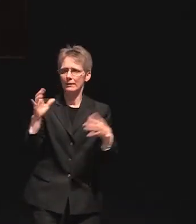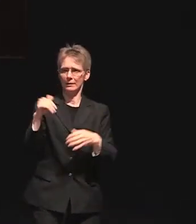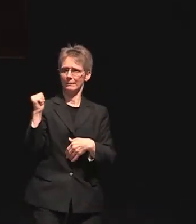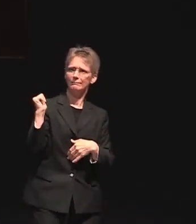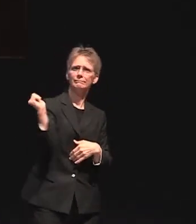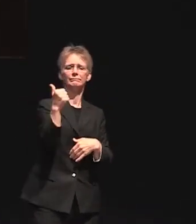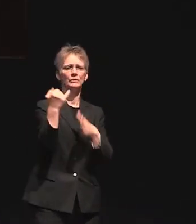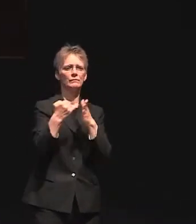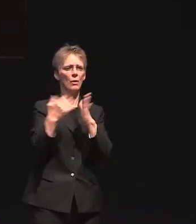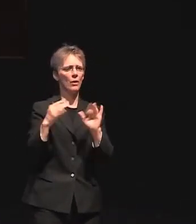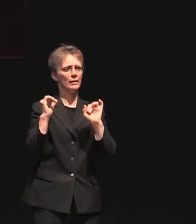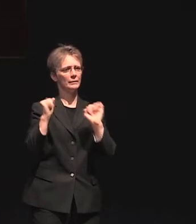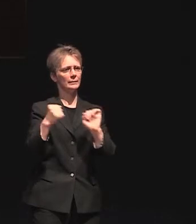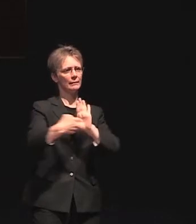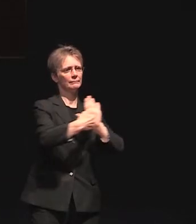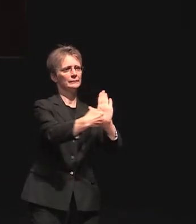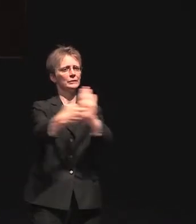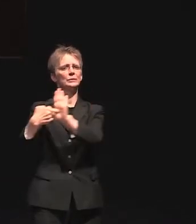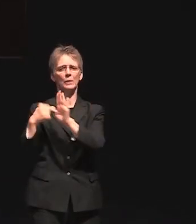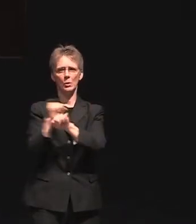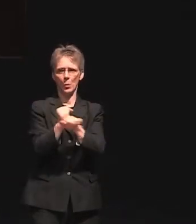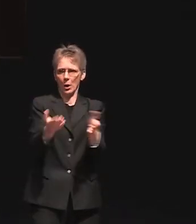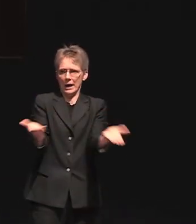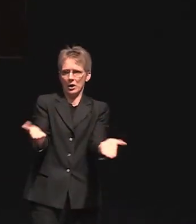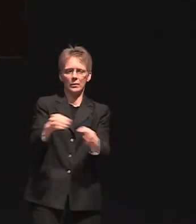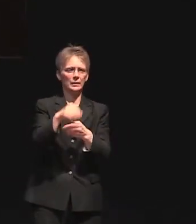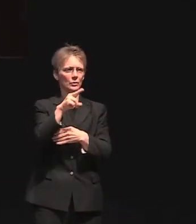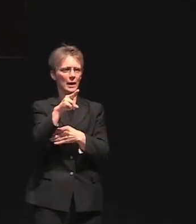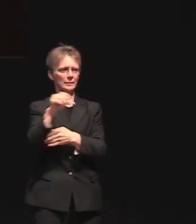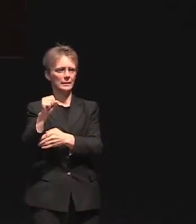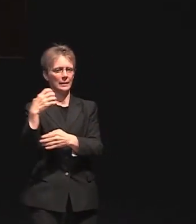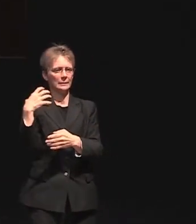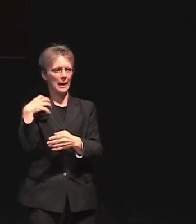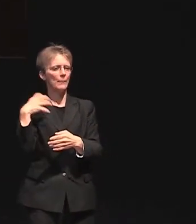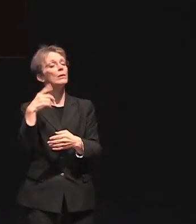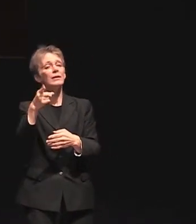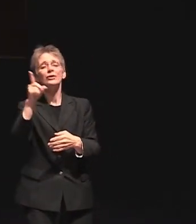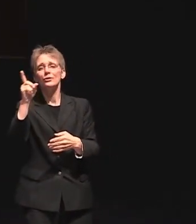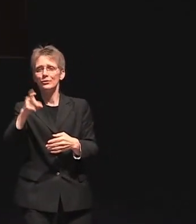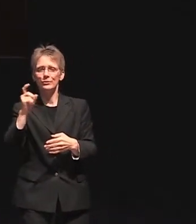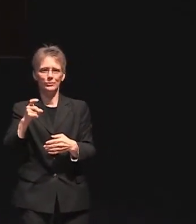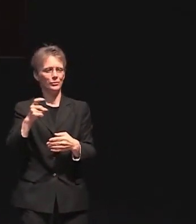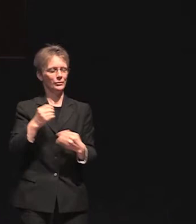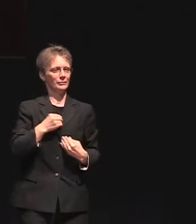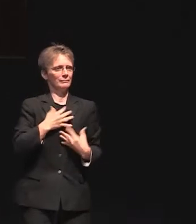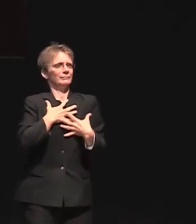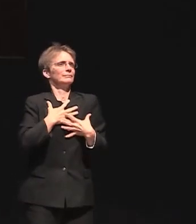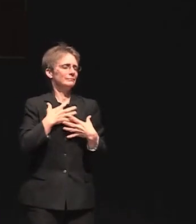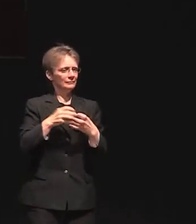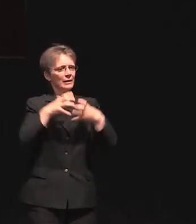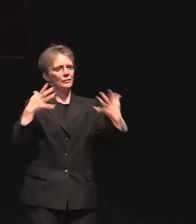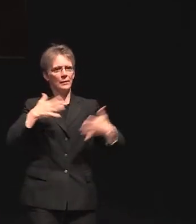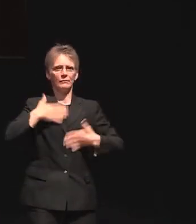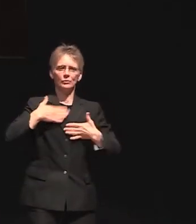display your work here at the United States Capitol and you should great give get great joy and pleasure from that as well